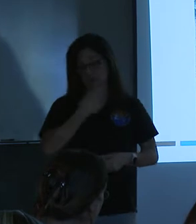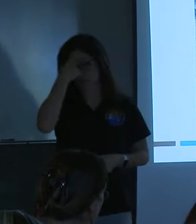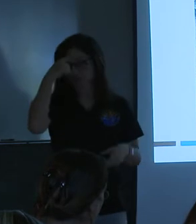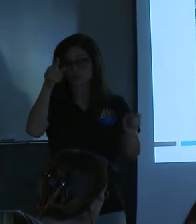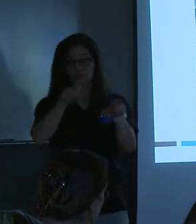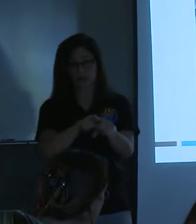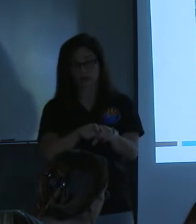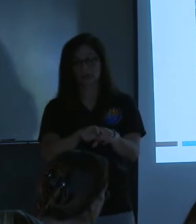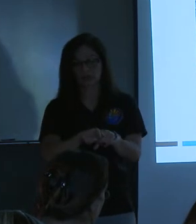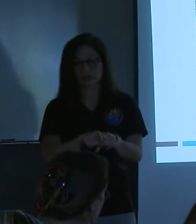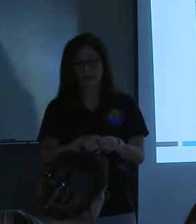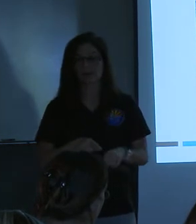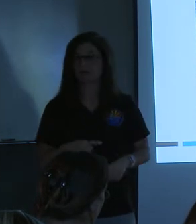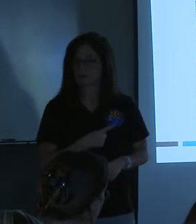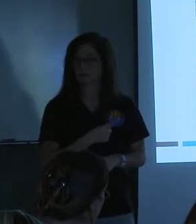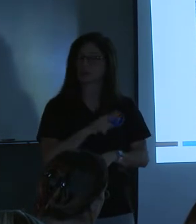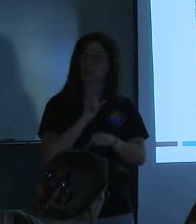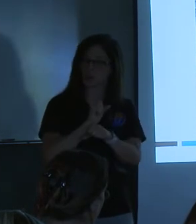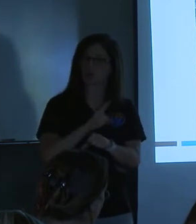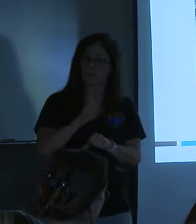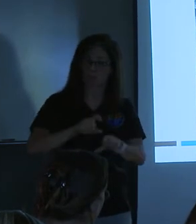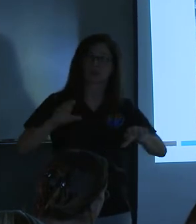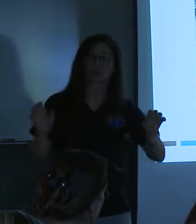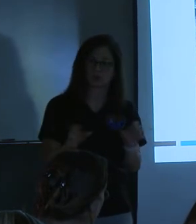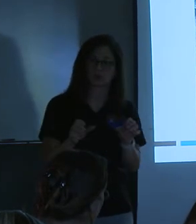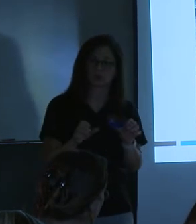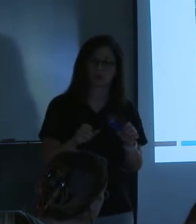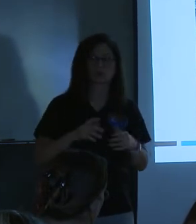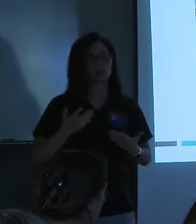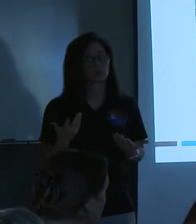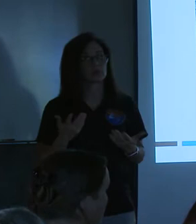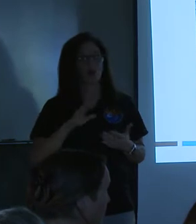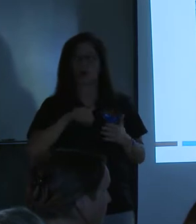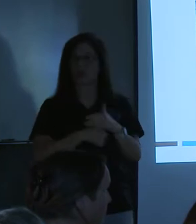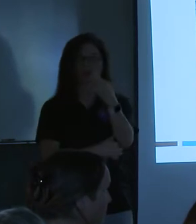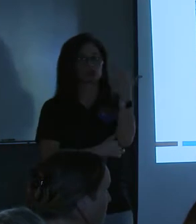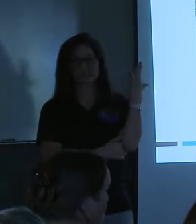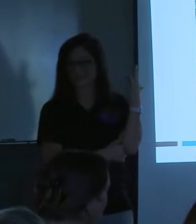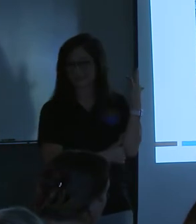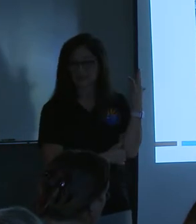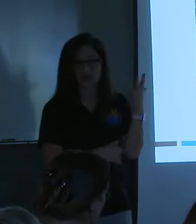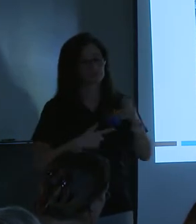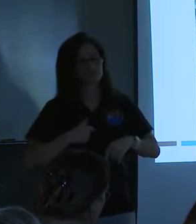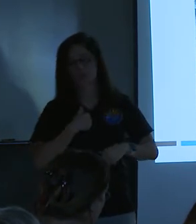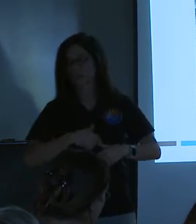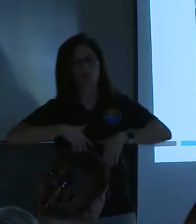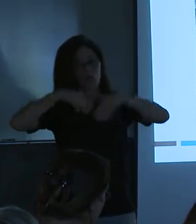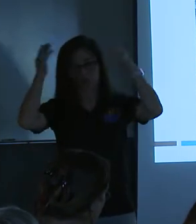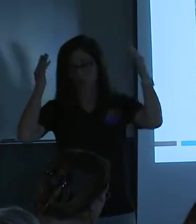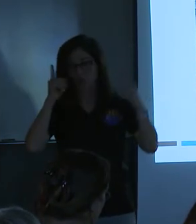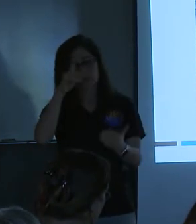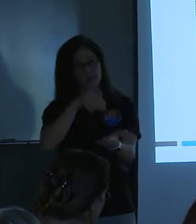that there's some work that we need to do. But all these trees, we just were overwhelmed with a